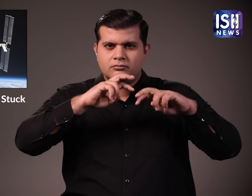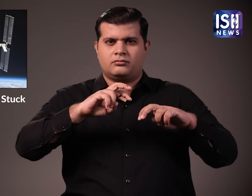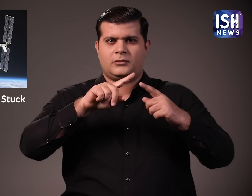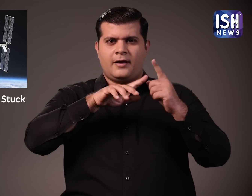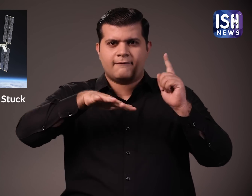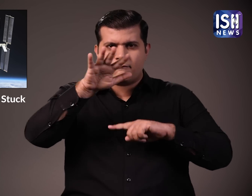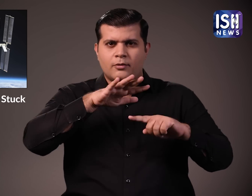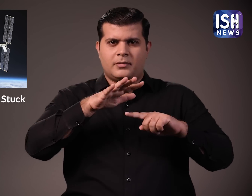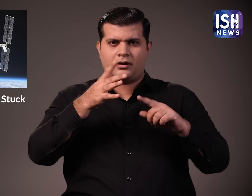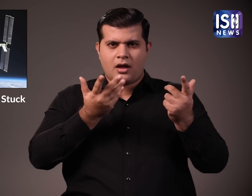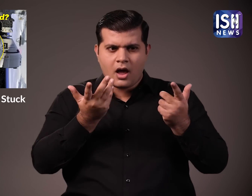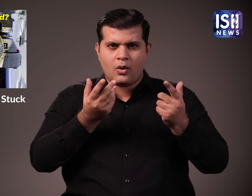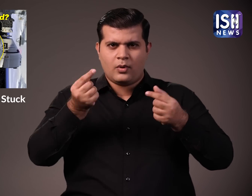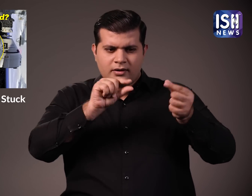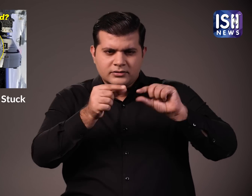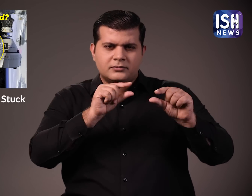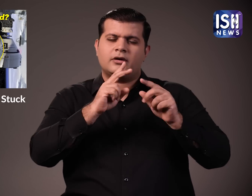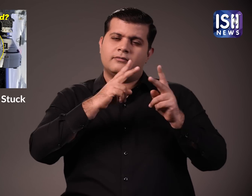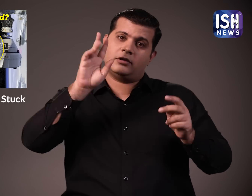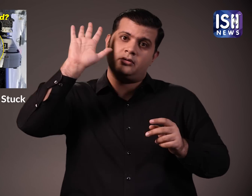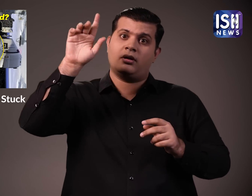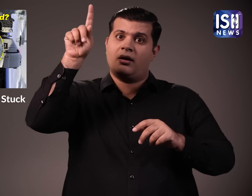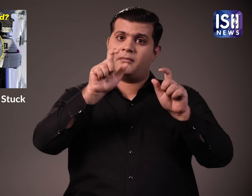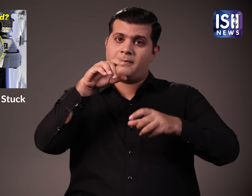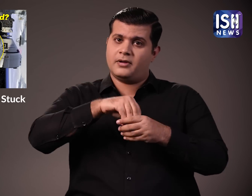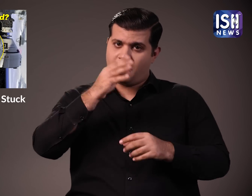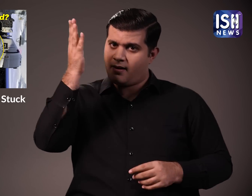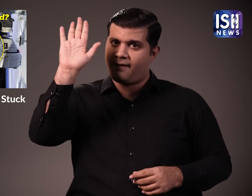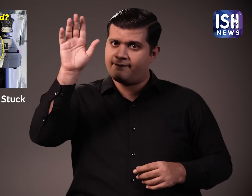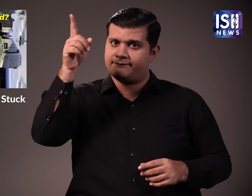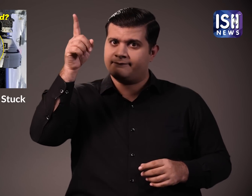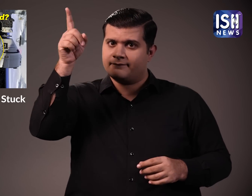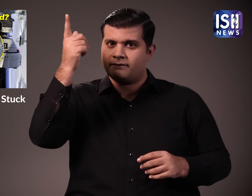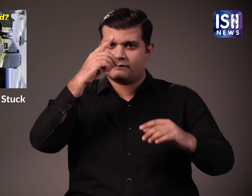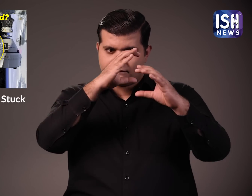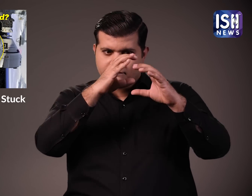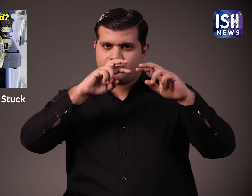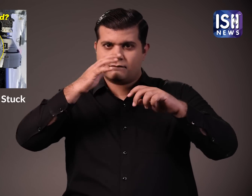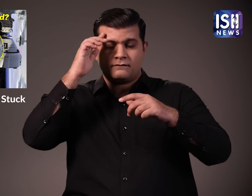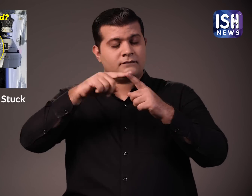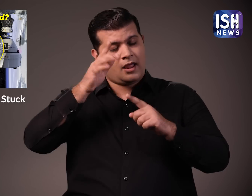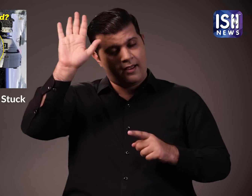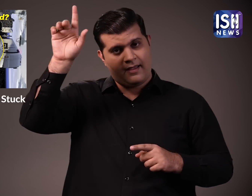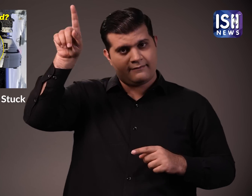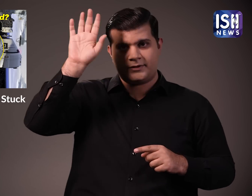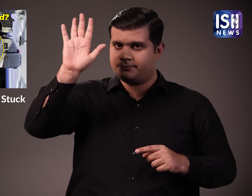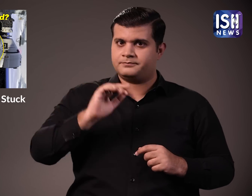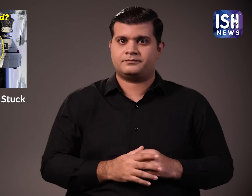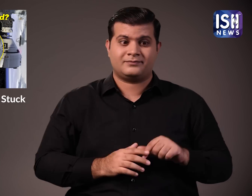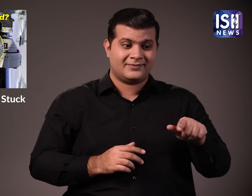The aim is to conduct experiments, research the environment and conduct many experiments.